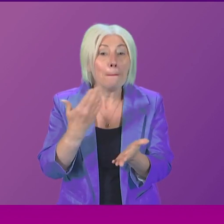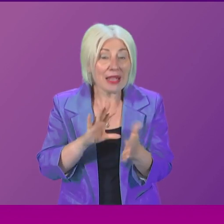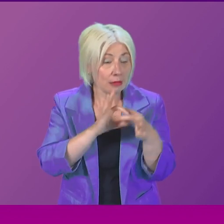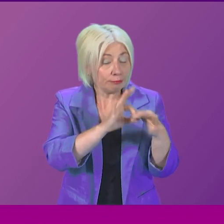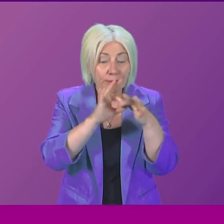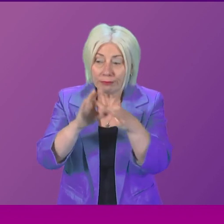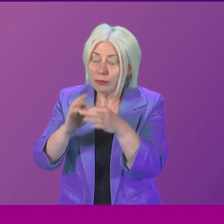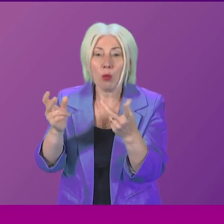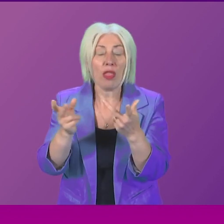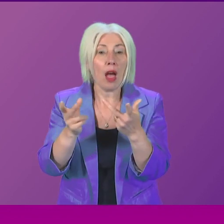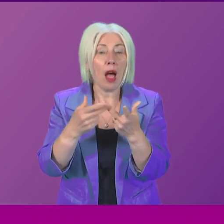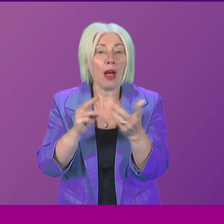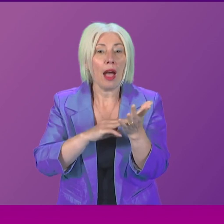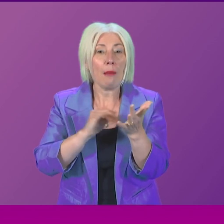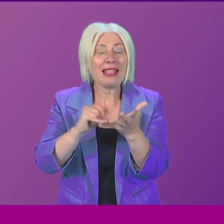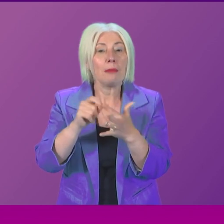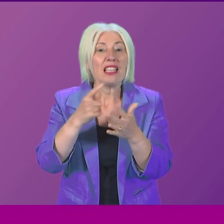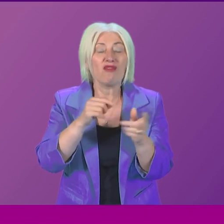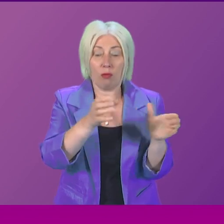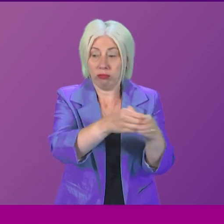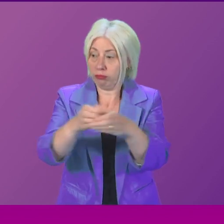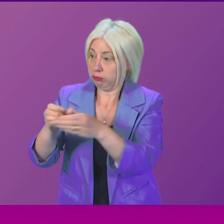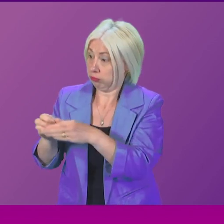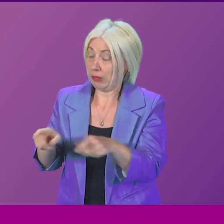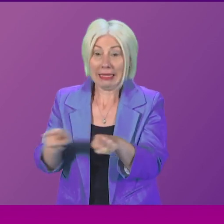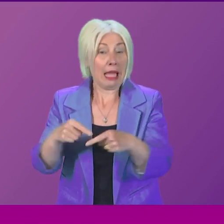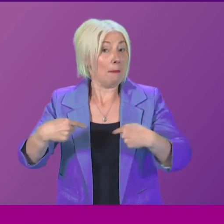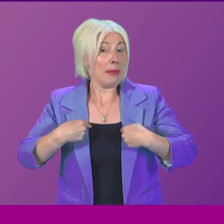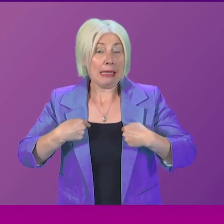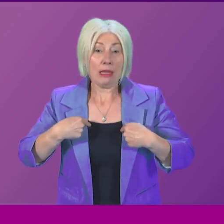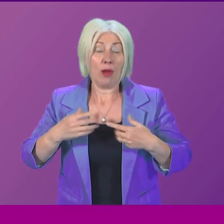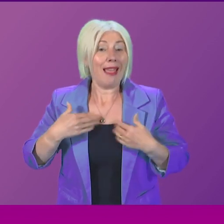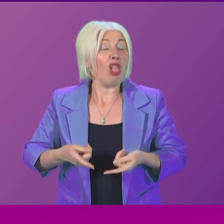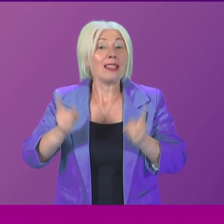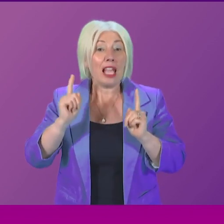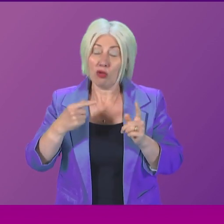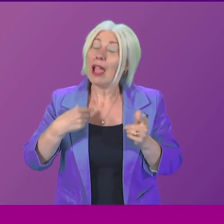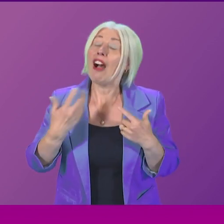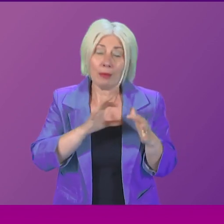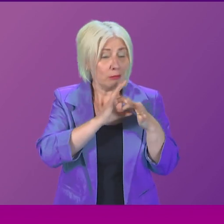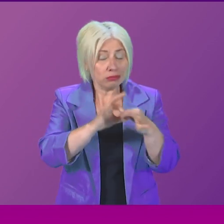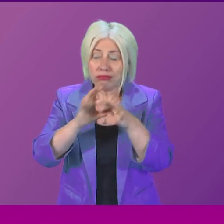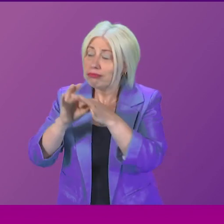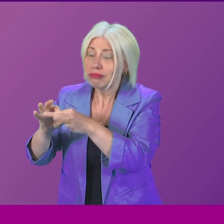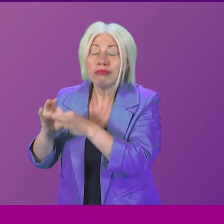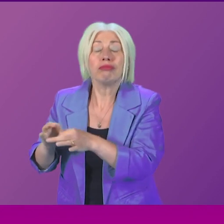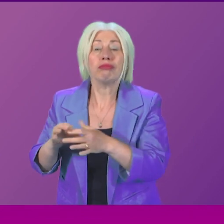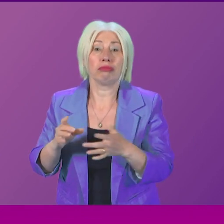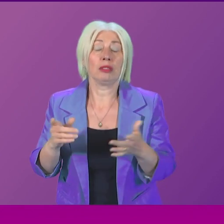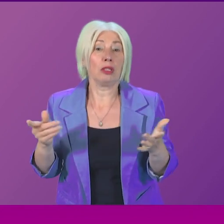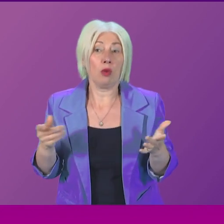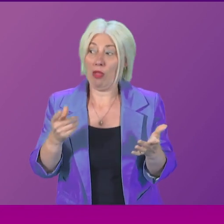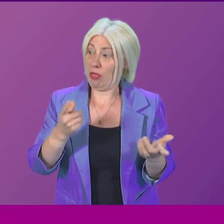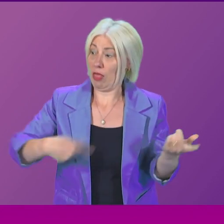-party MSPs. I have engaged, and indeed health secretaries before me have engaged in this issue, not just with cross-party